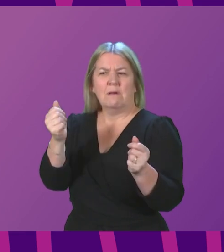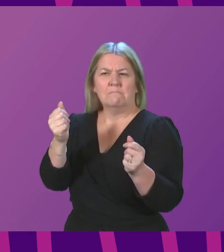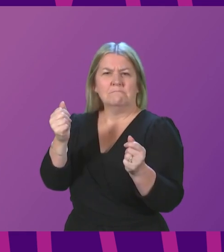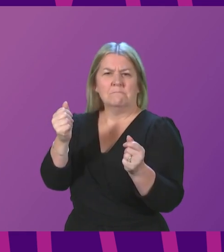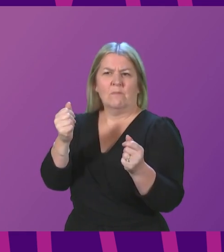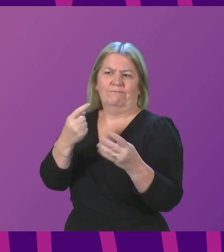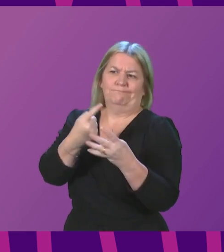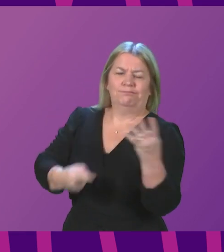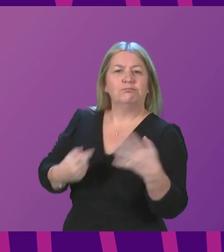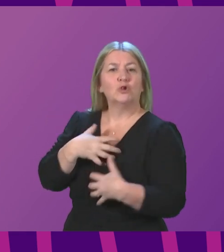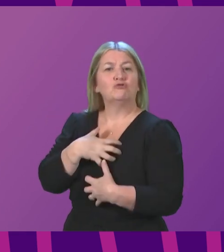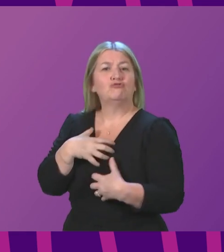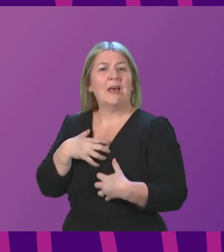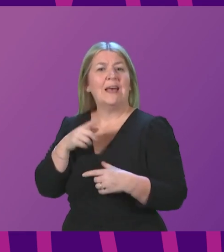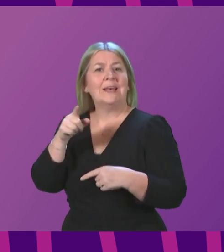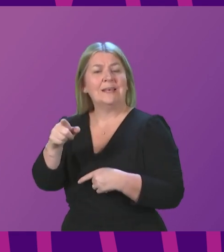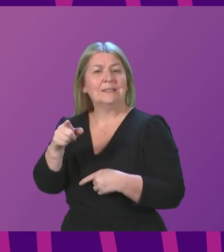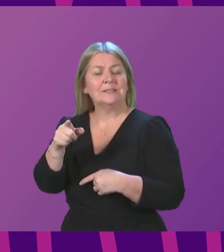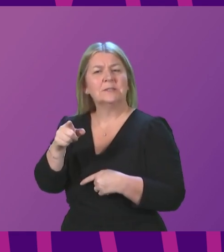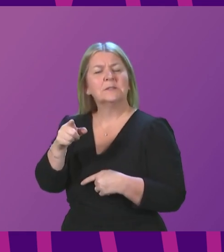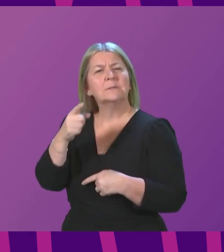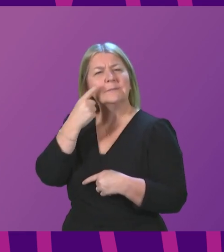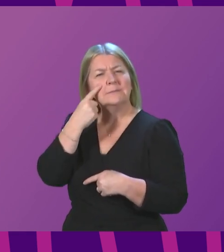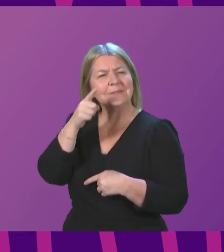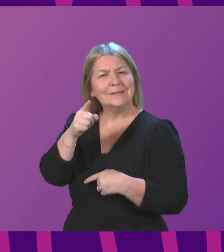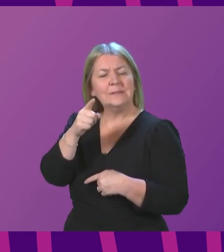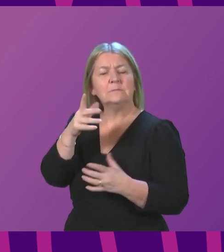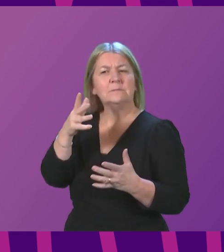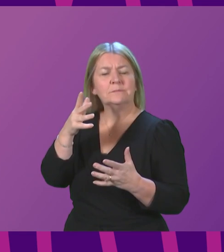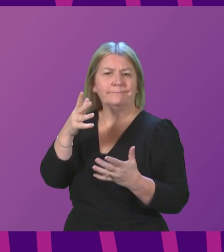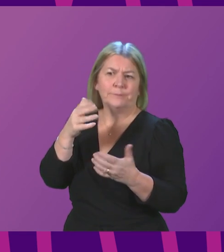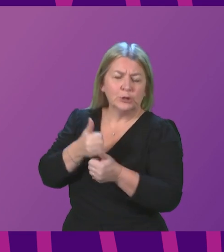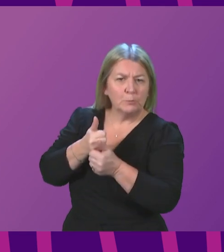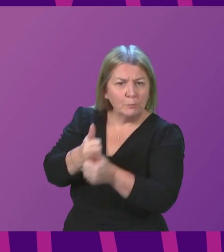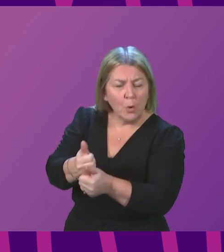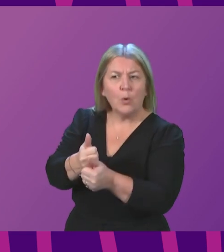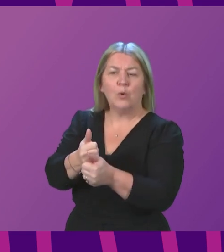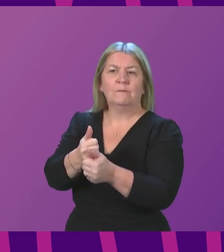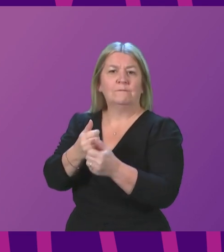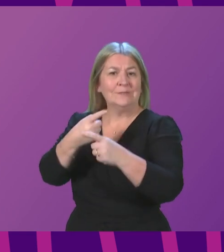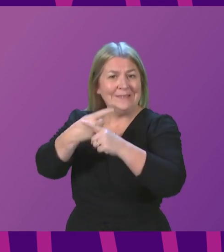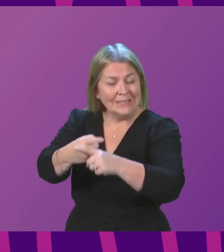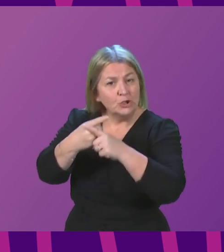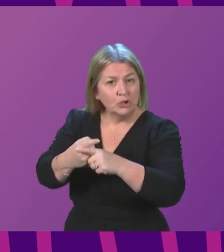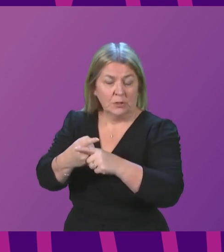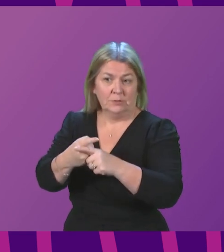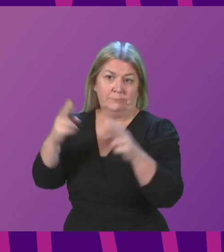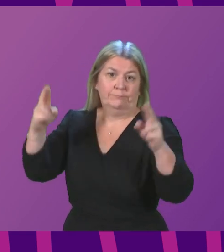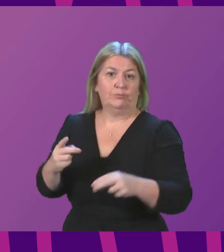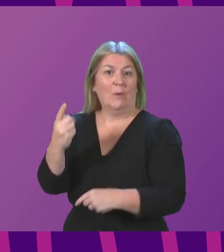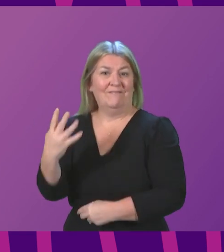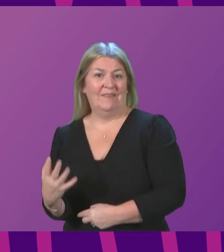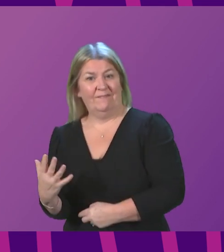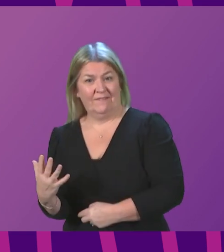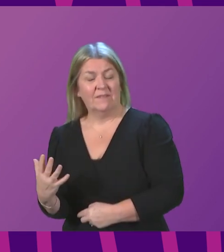the number of additional support needs teachers has fallen by nearly a fifth while the number of children requiring additional support has increased by